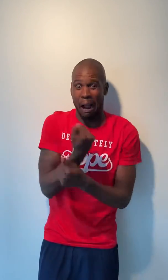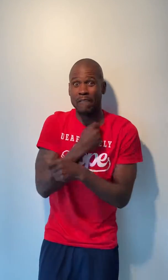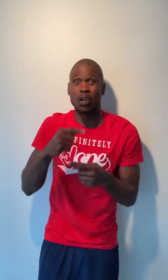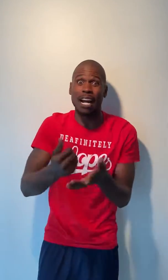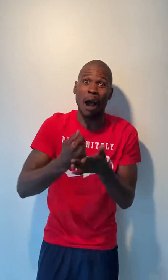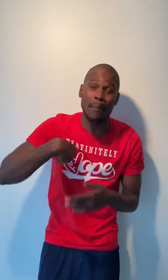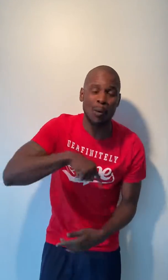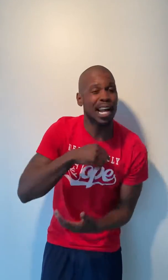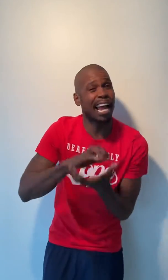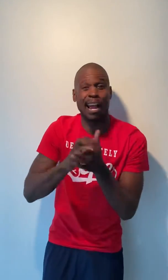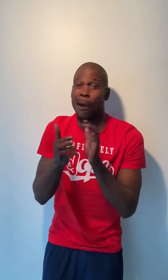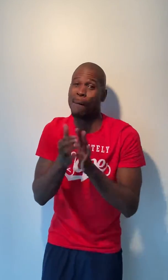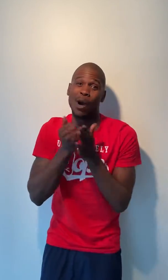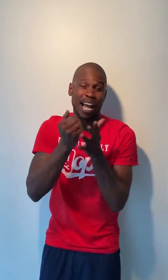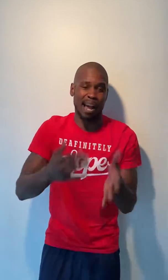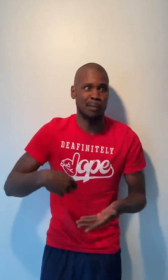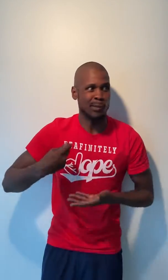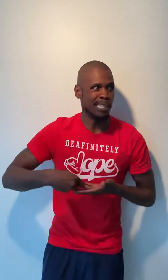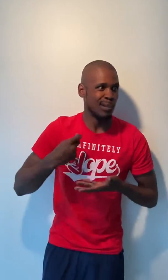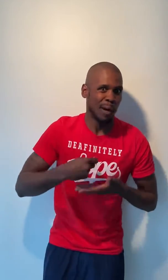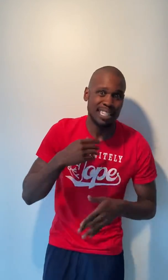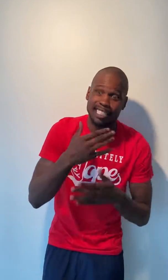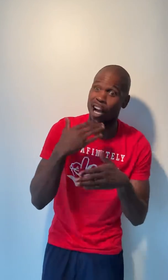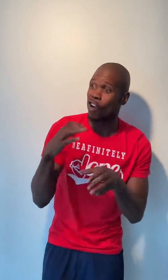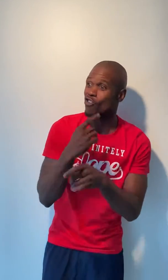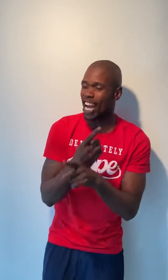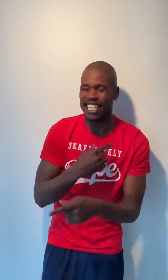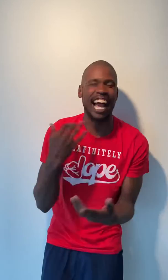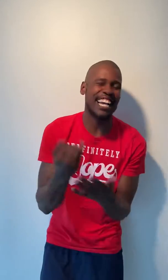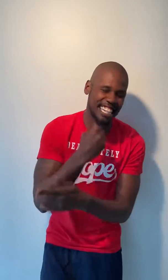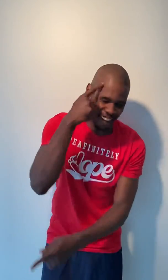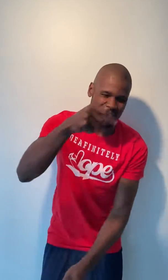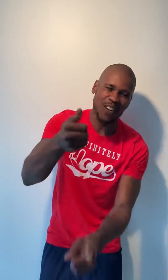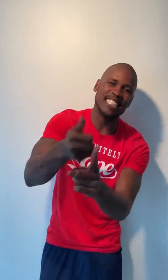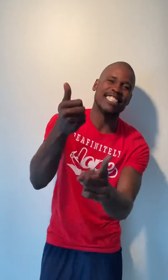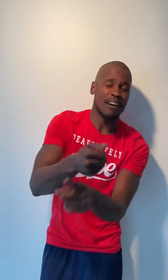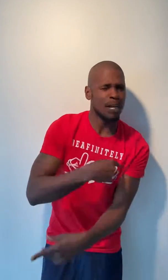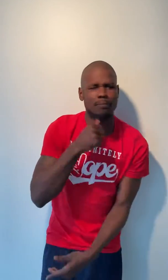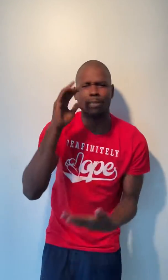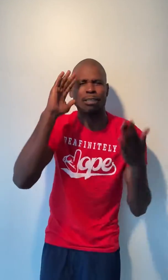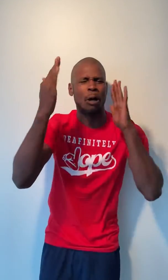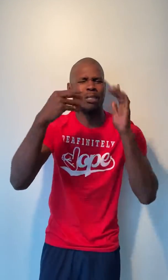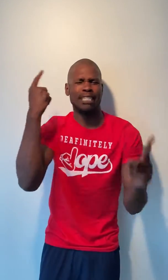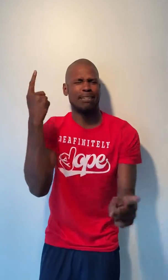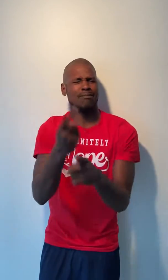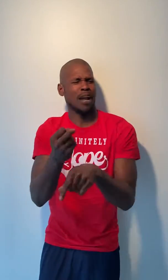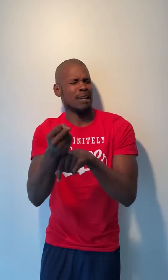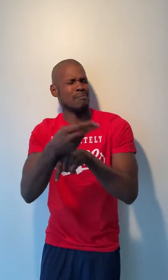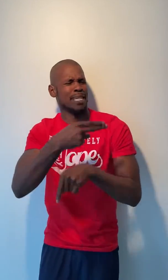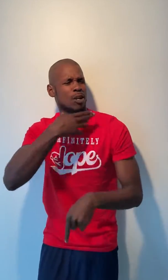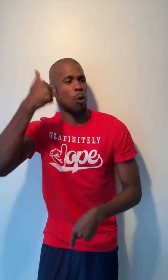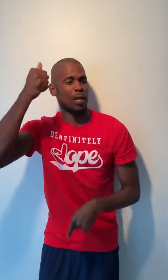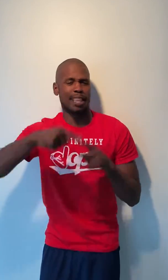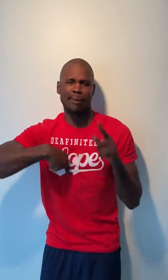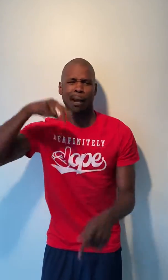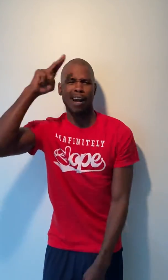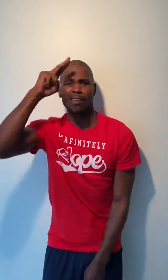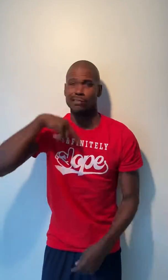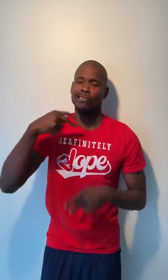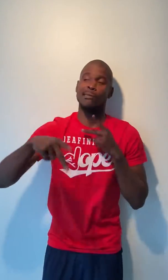couldn't help us, we had hamburger help, but when you want it done, right, you gotta get it for yourself, it don't seem like being older than my uncle, some